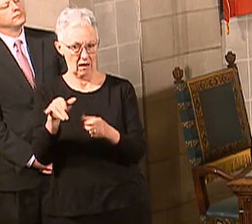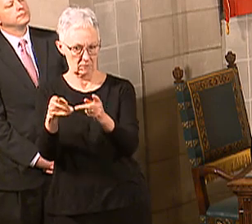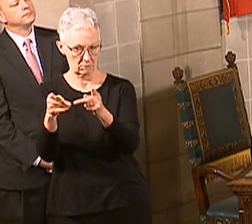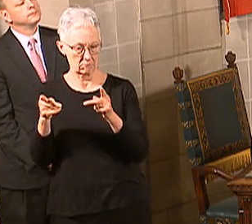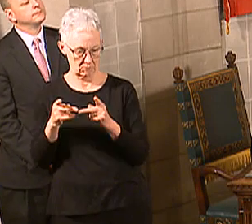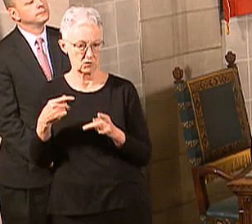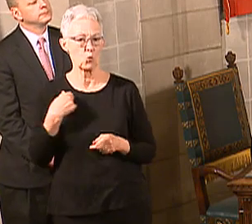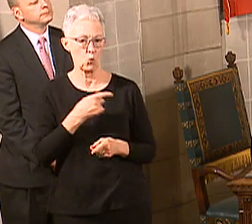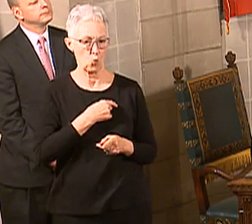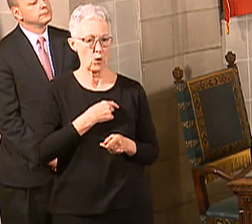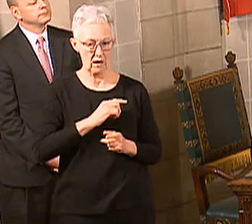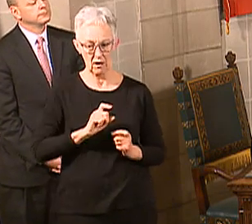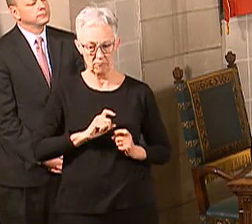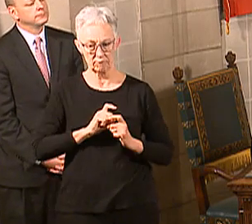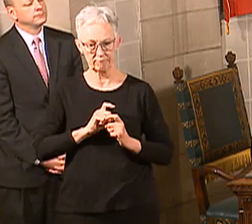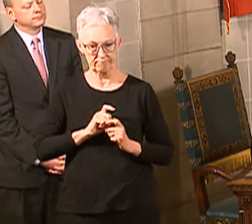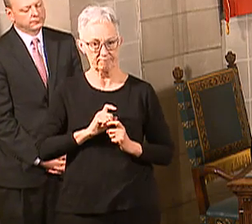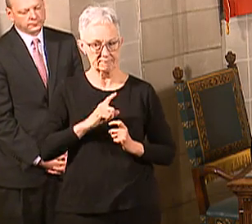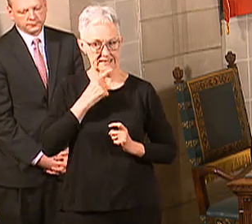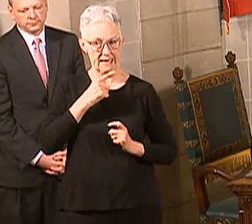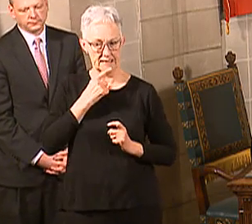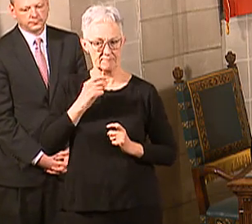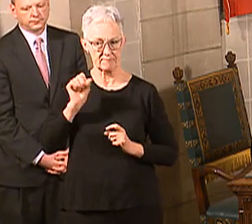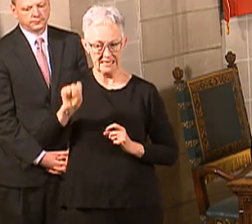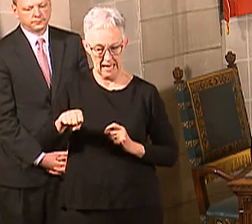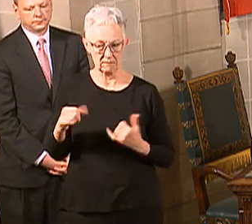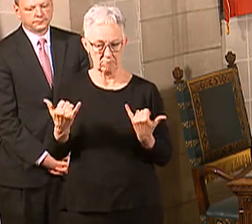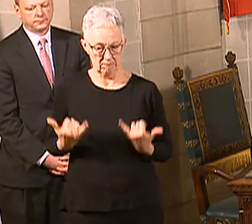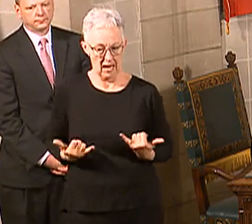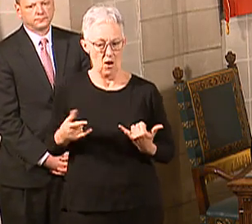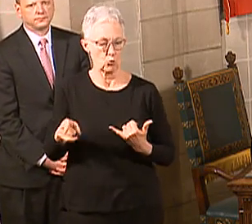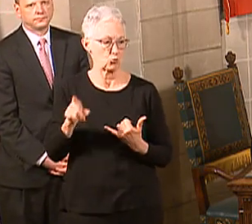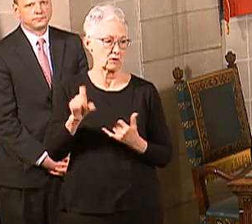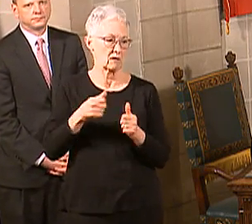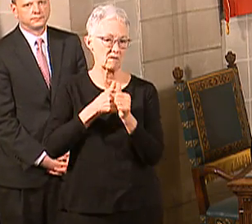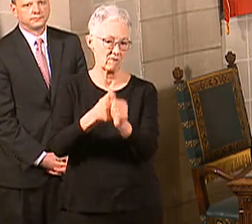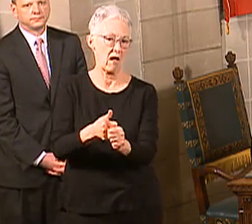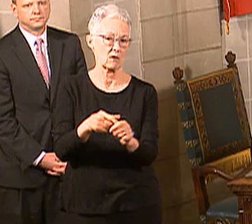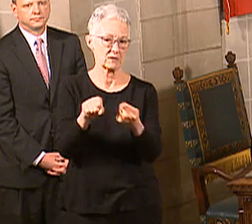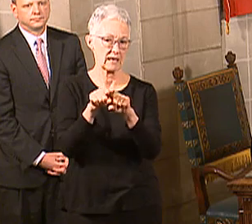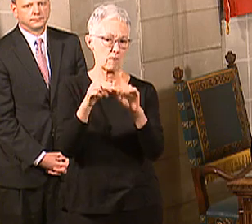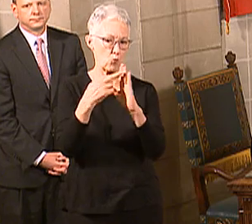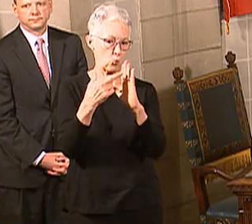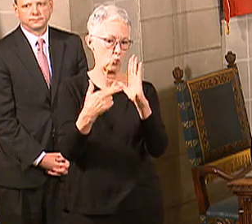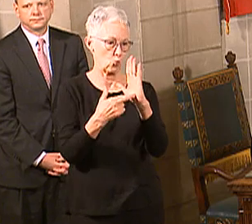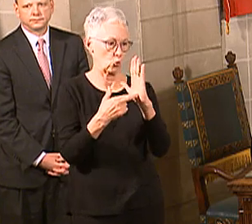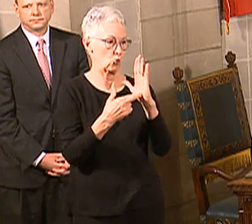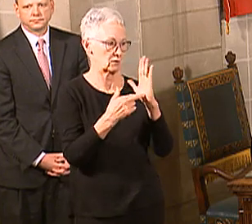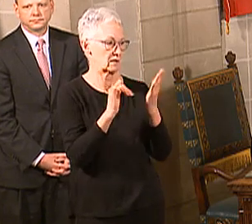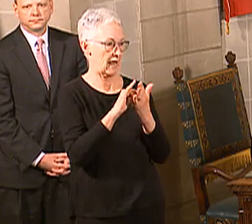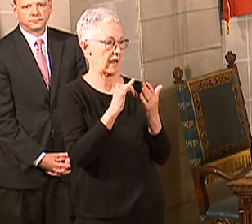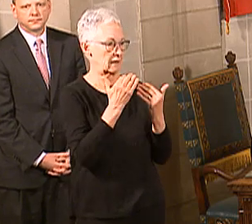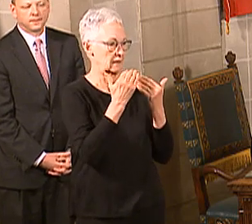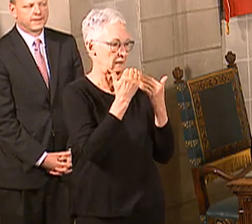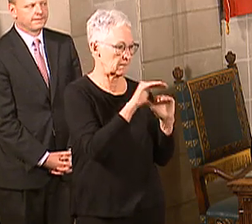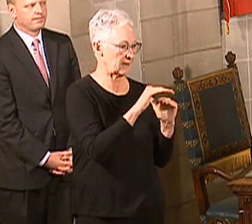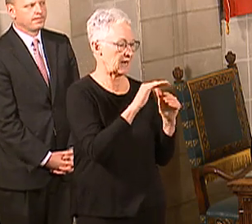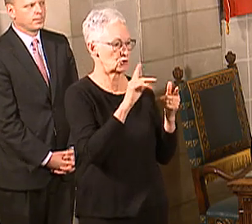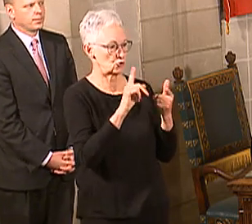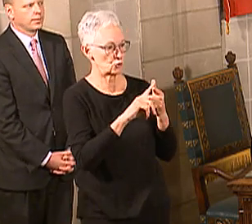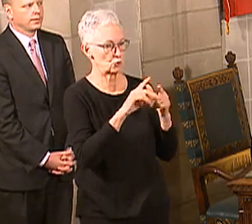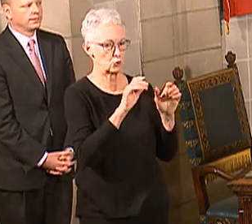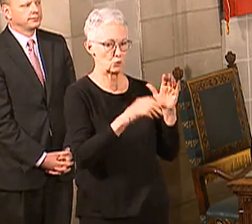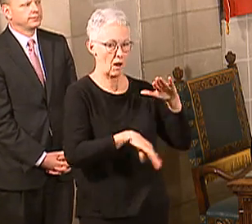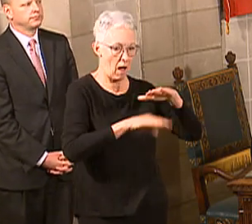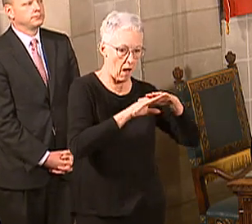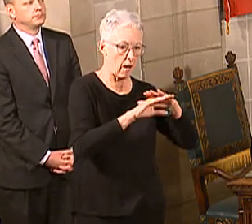districts to say the virus has reached the point where we need that directed health measure. So rather than the way you framed it, which is a